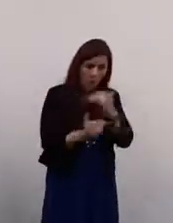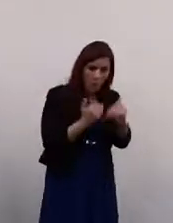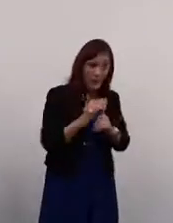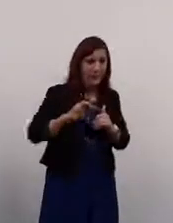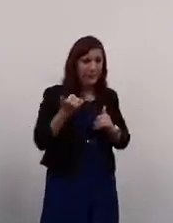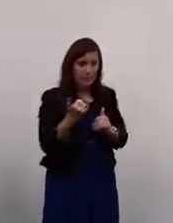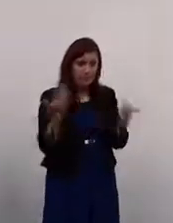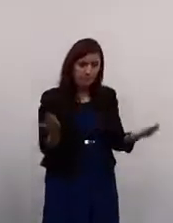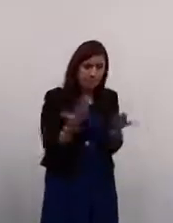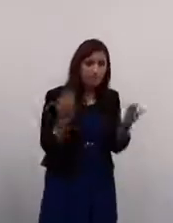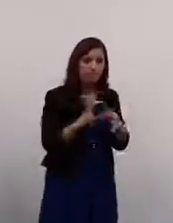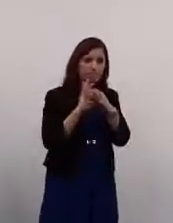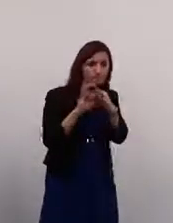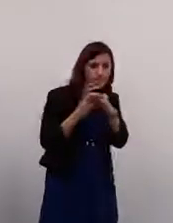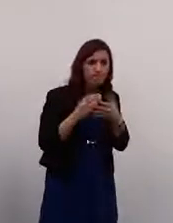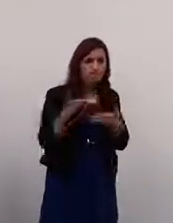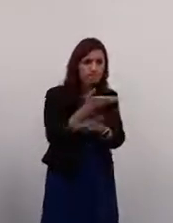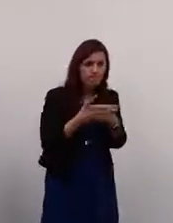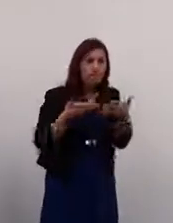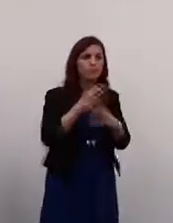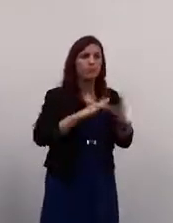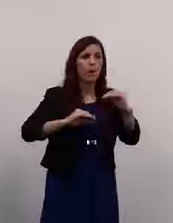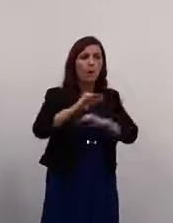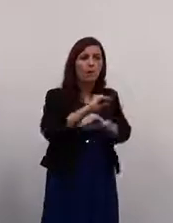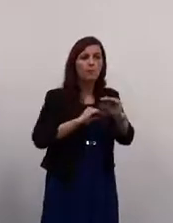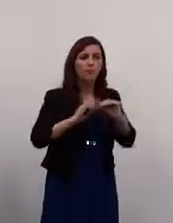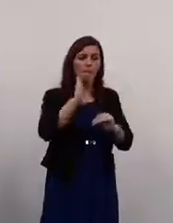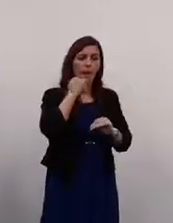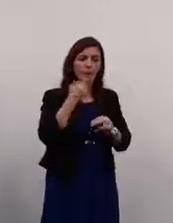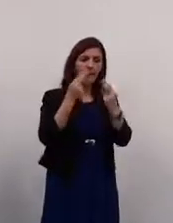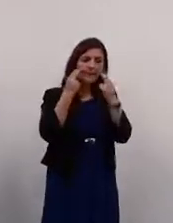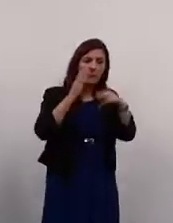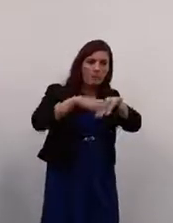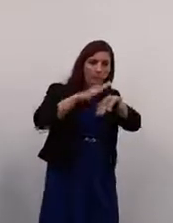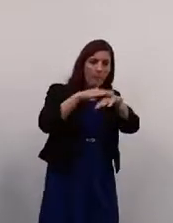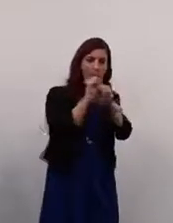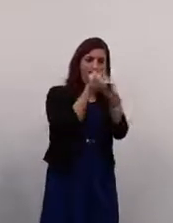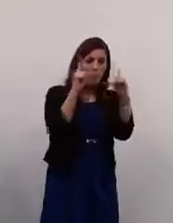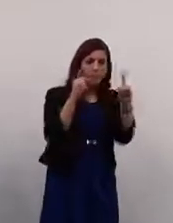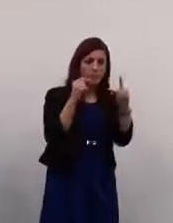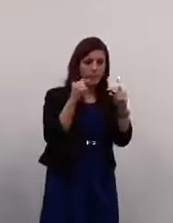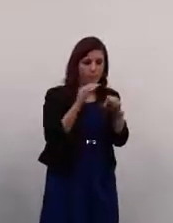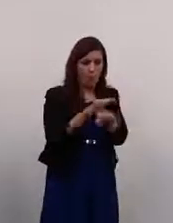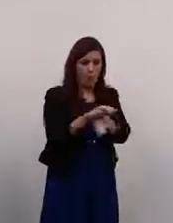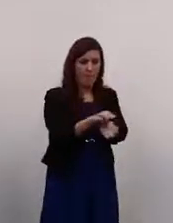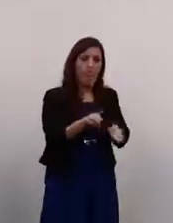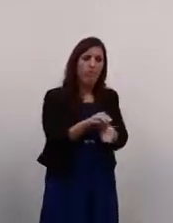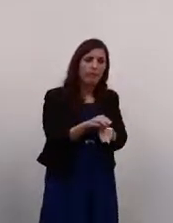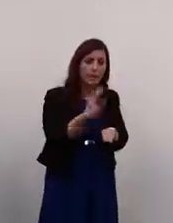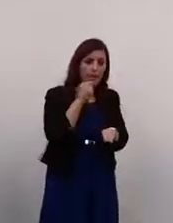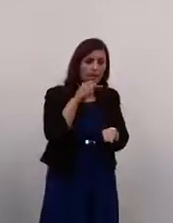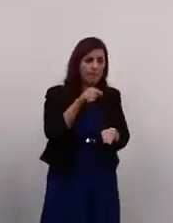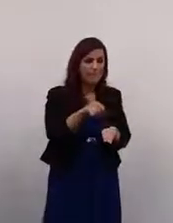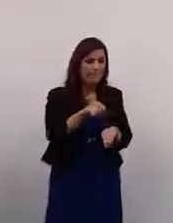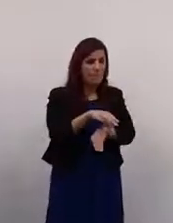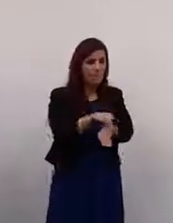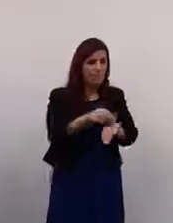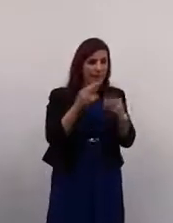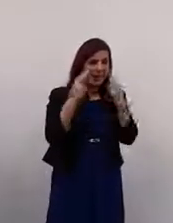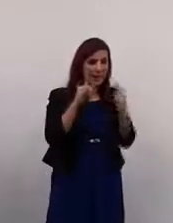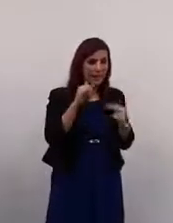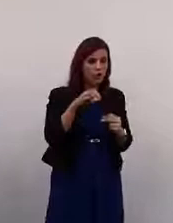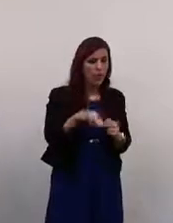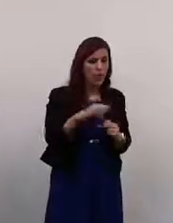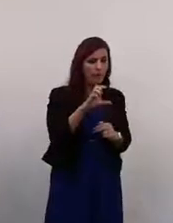engaged, keep talking about it, because the need within the population for something like jam card is only getting bigger.